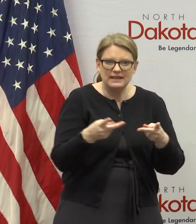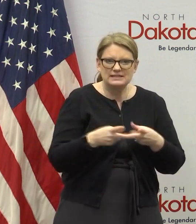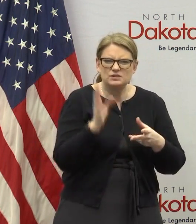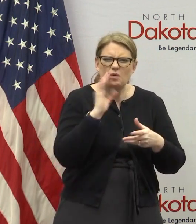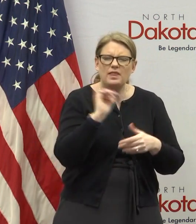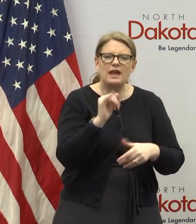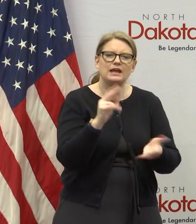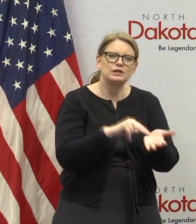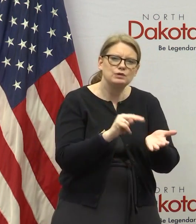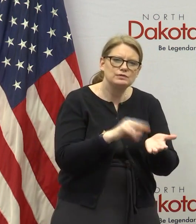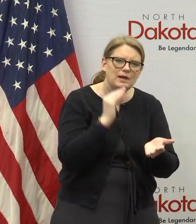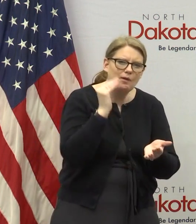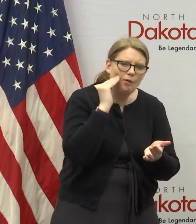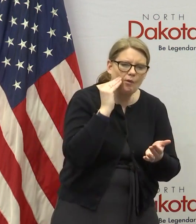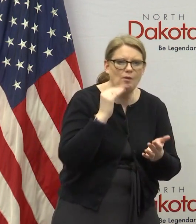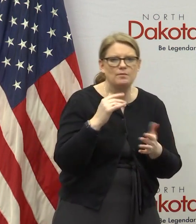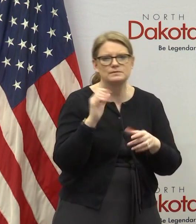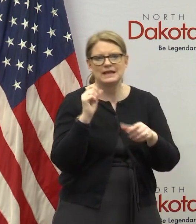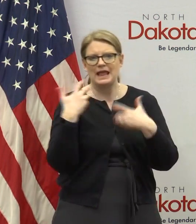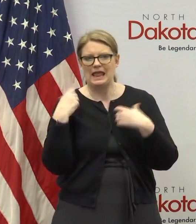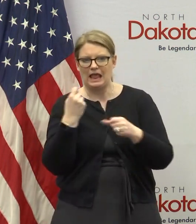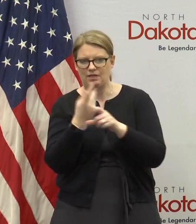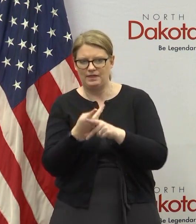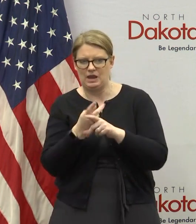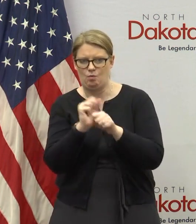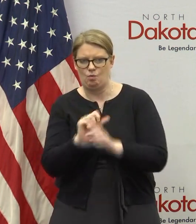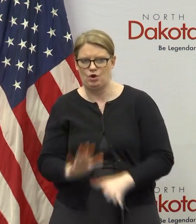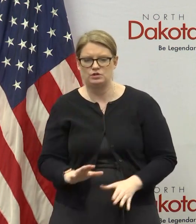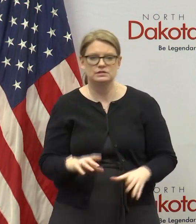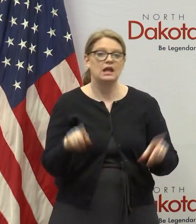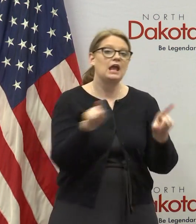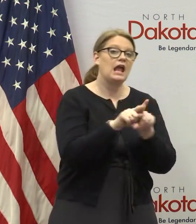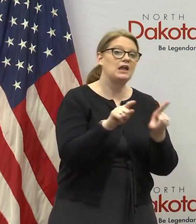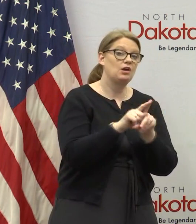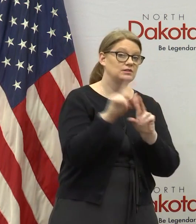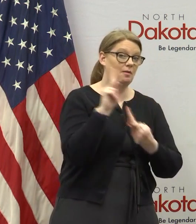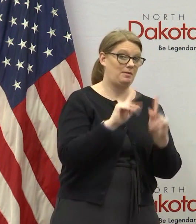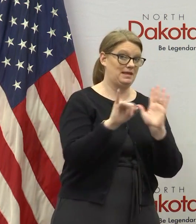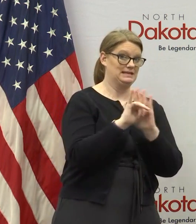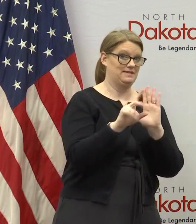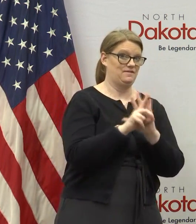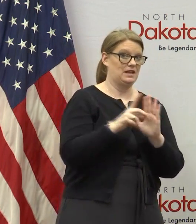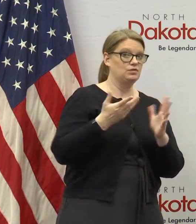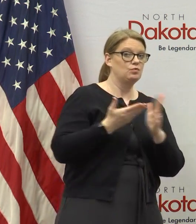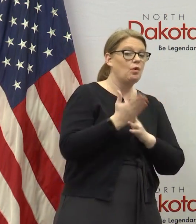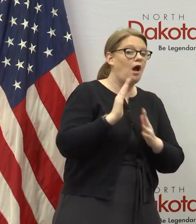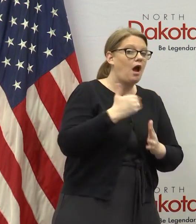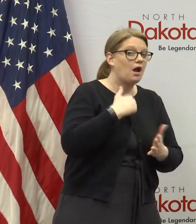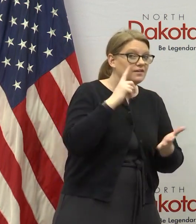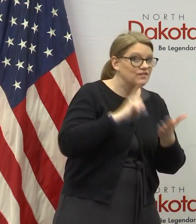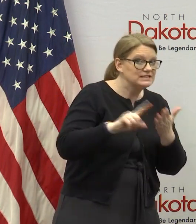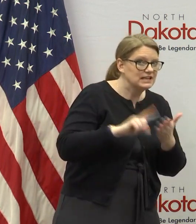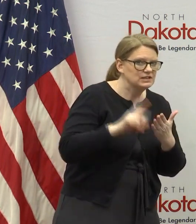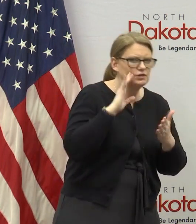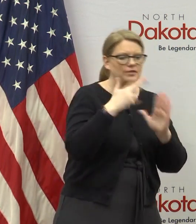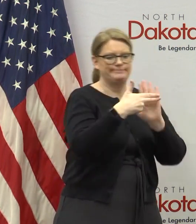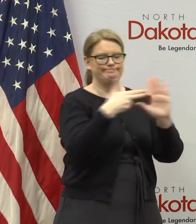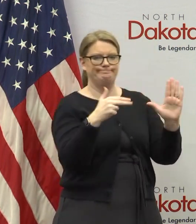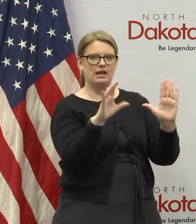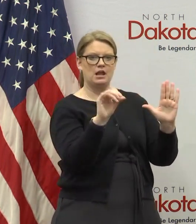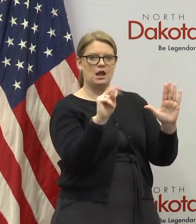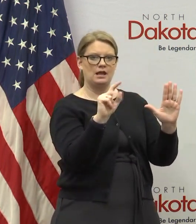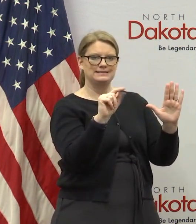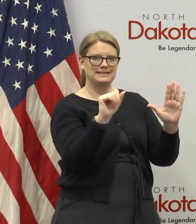health care workers and then people identified through our investigations that we identify as contacts that are symptomatic